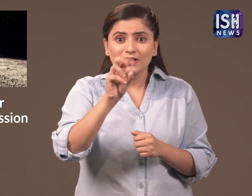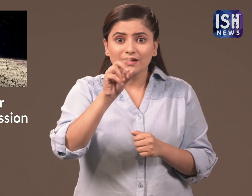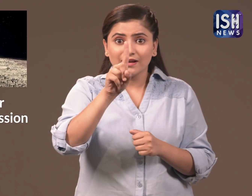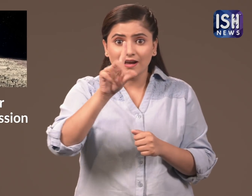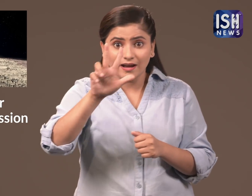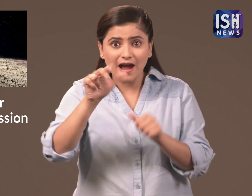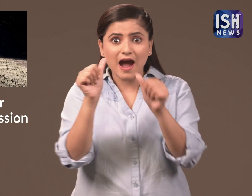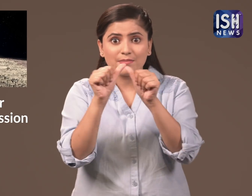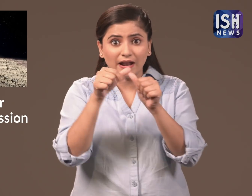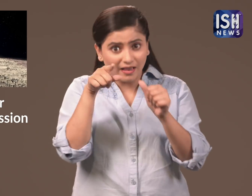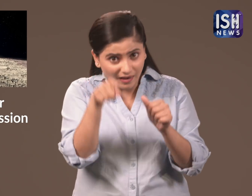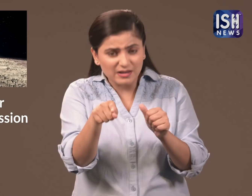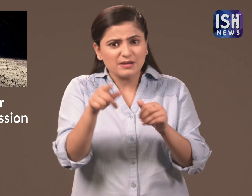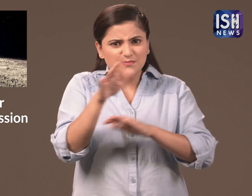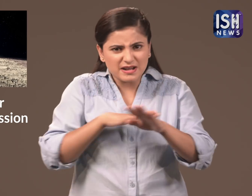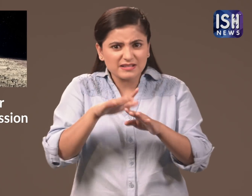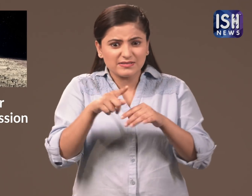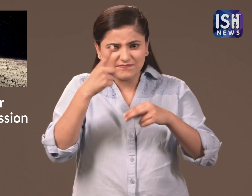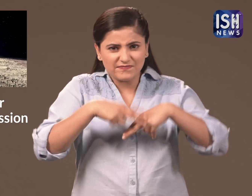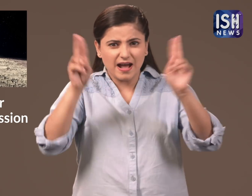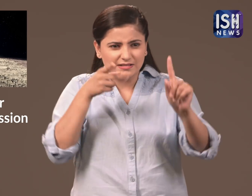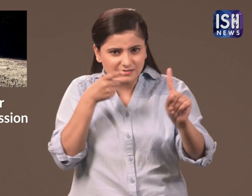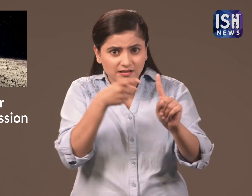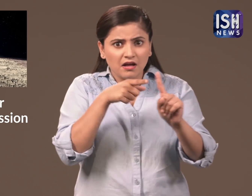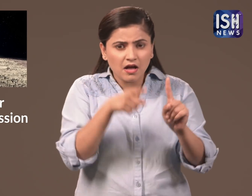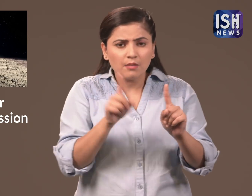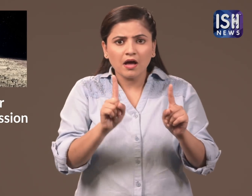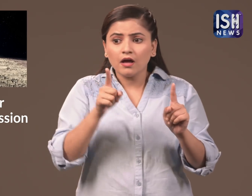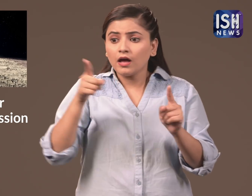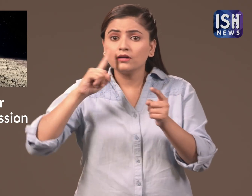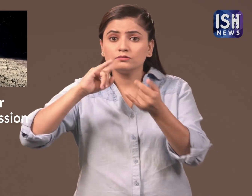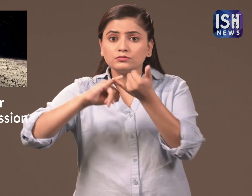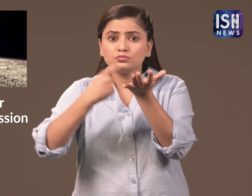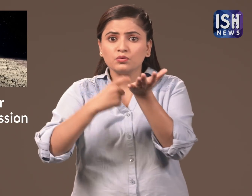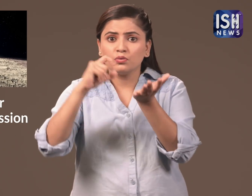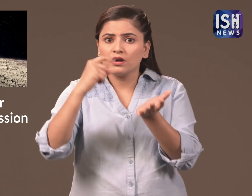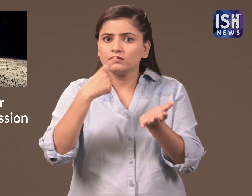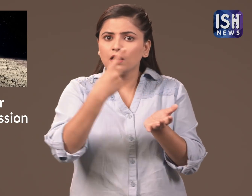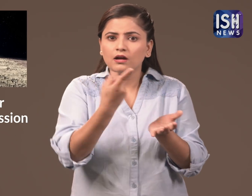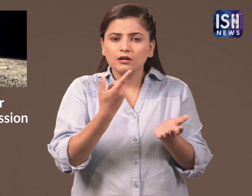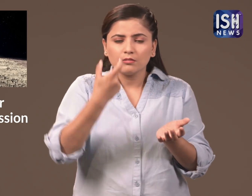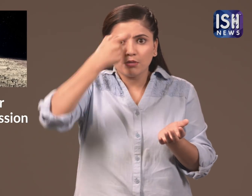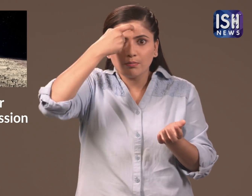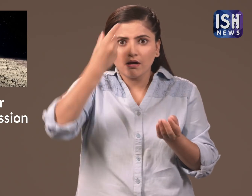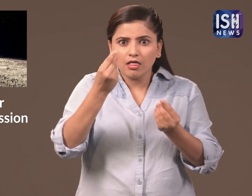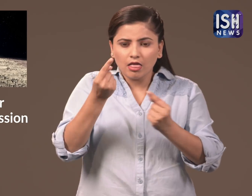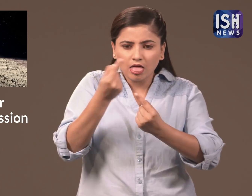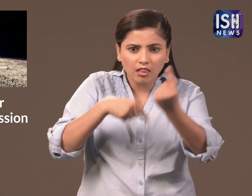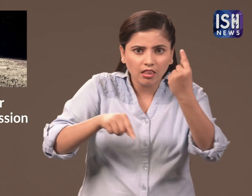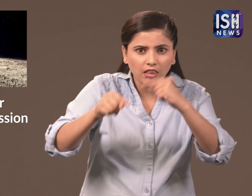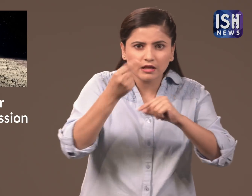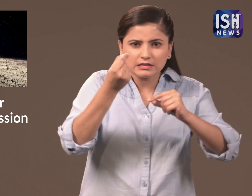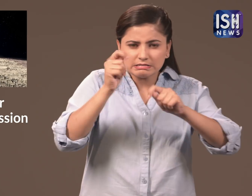this mission was planned to be in April 2018 but the ISRO kept postponing it due to the certain difficulties.